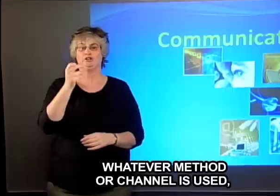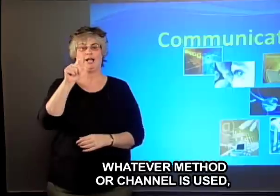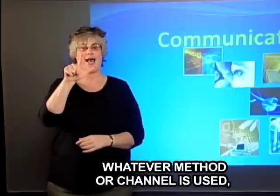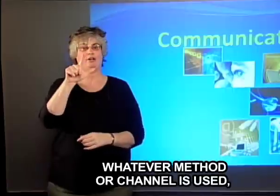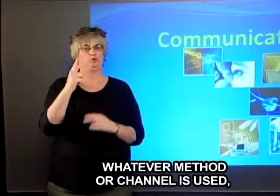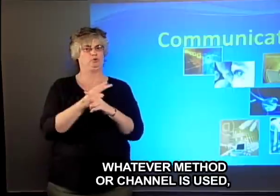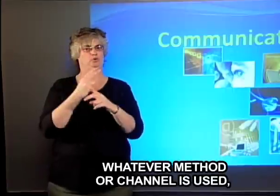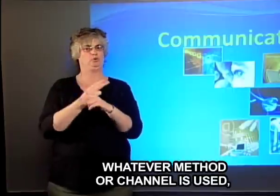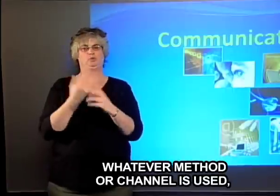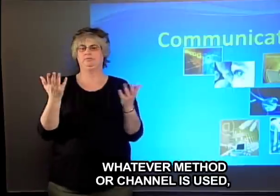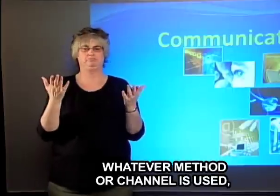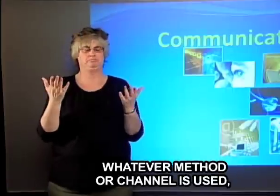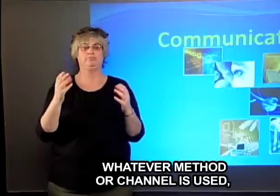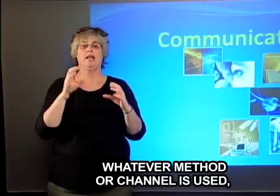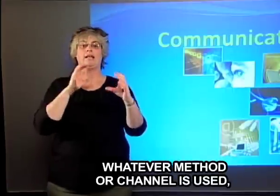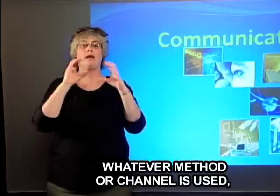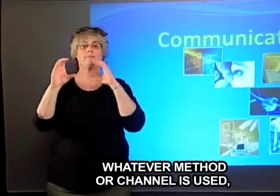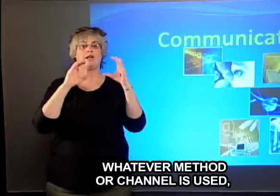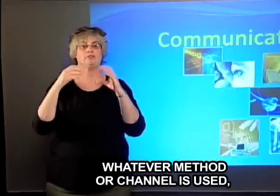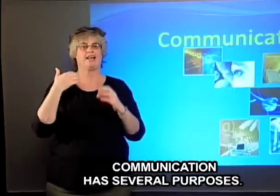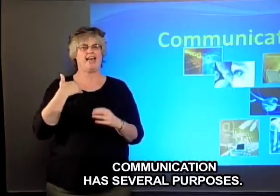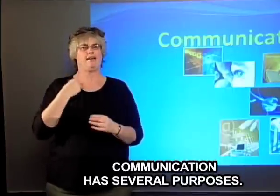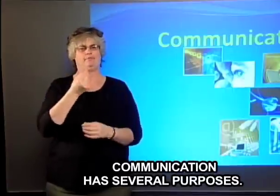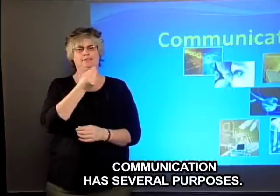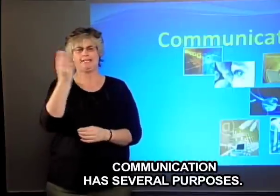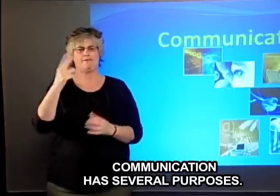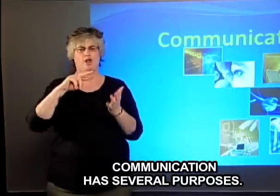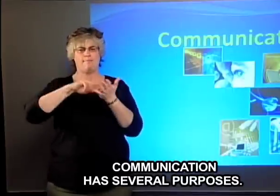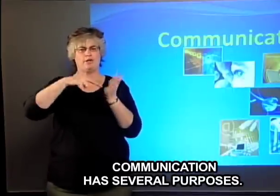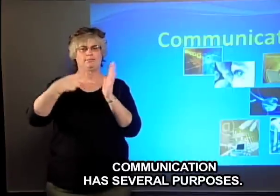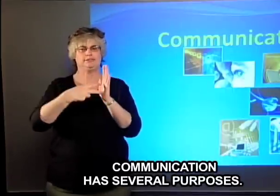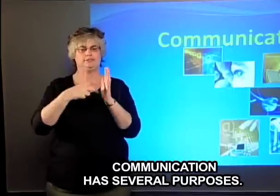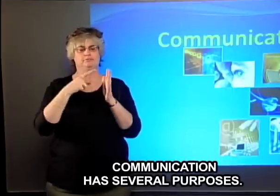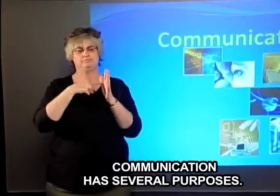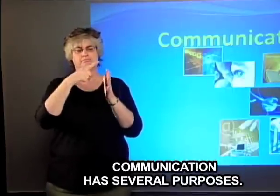Whatever method or channel is used, communication has several purposes.